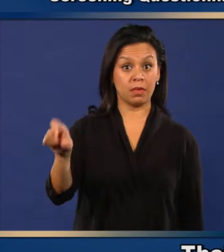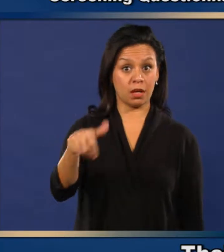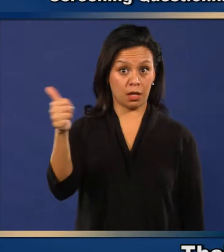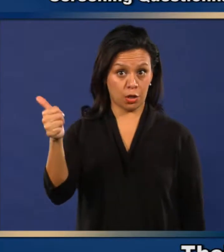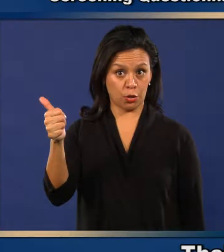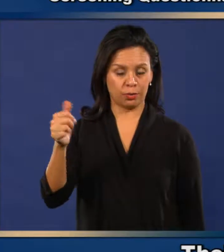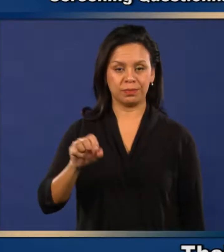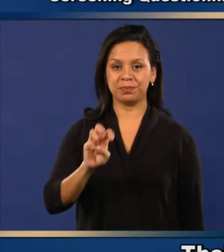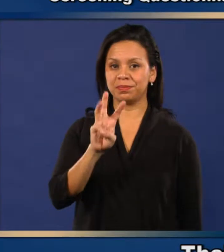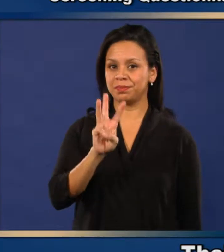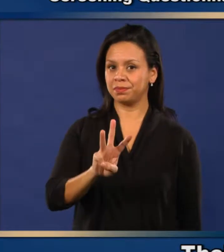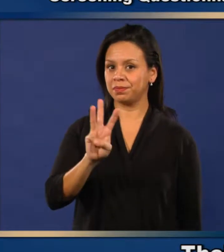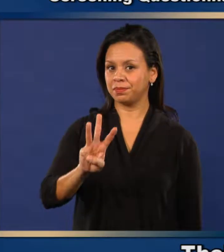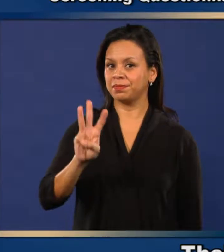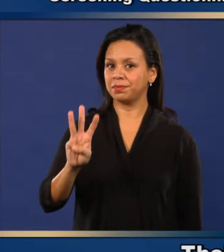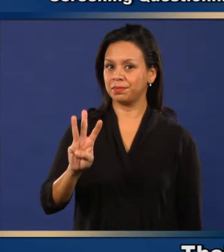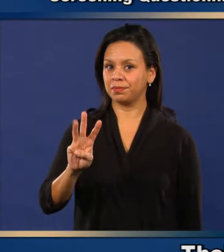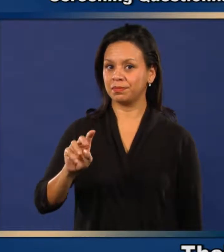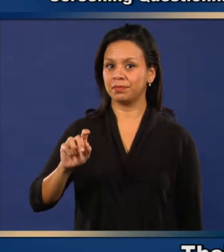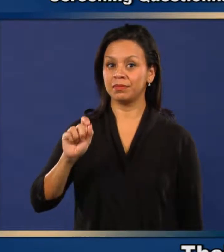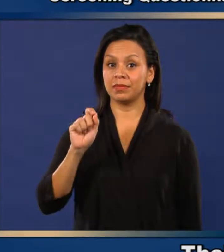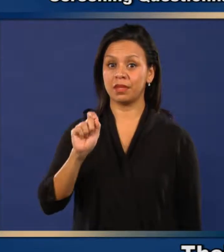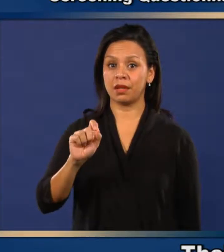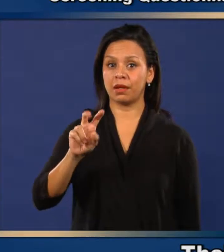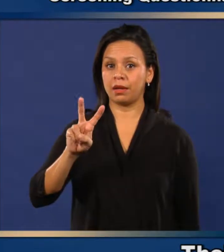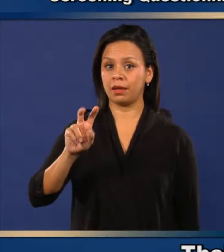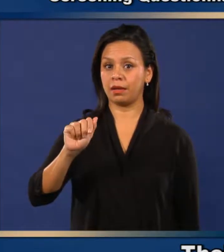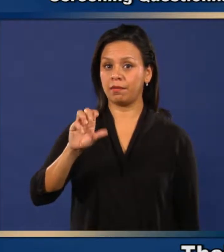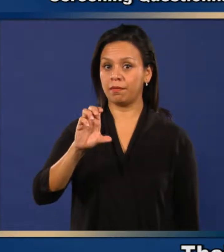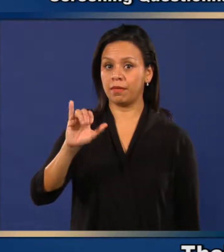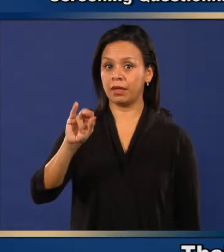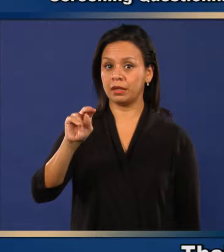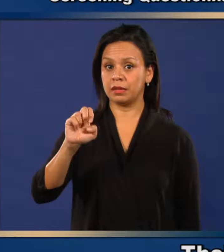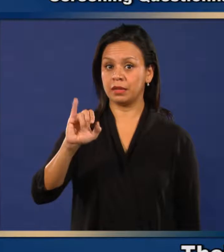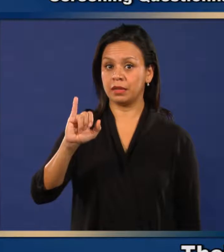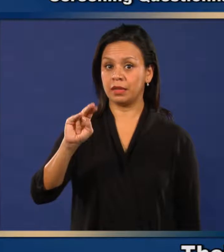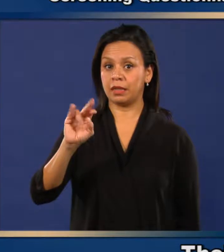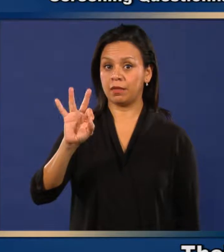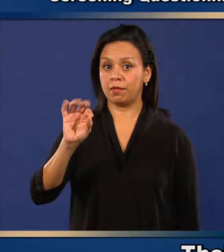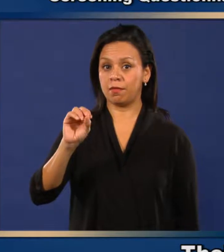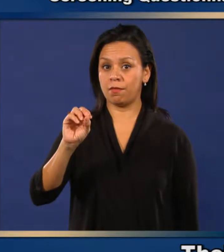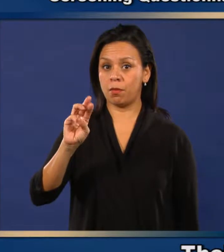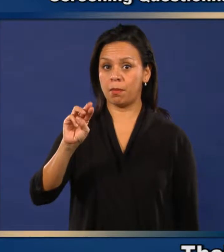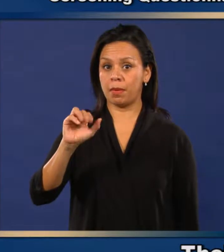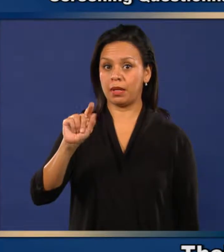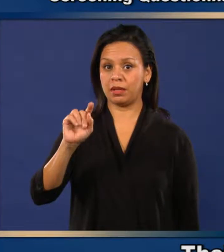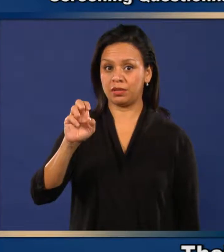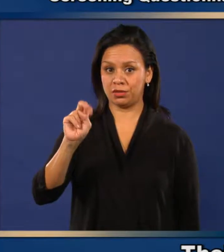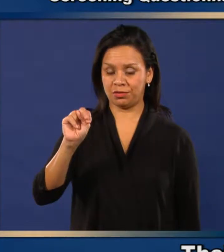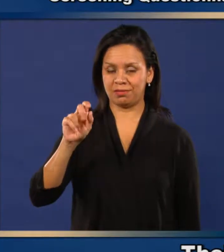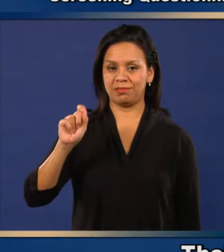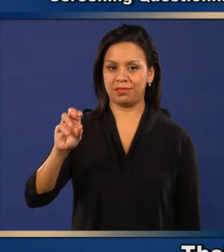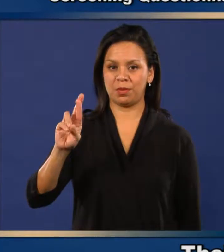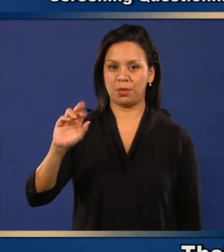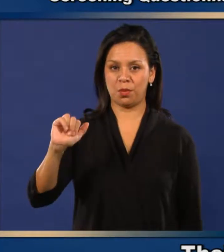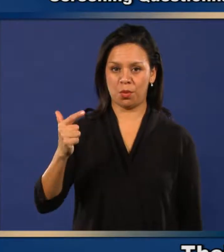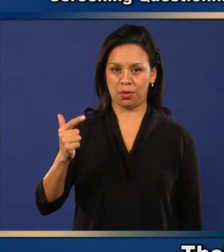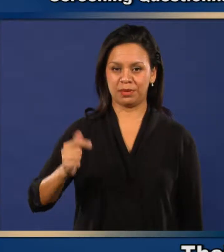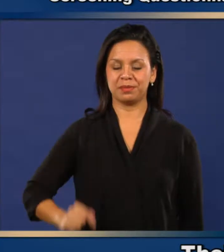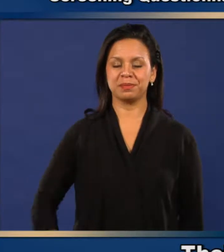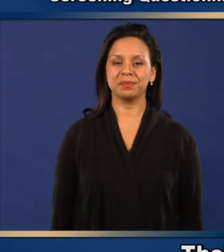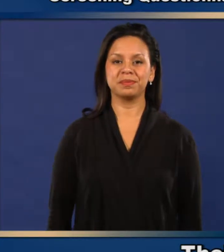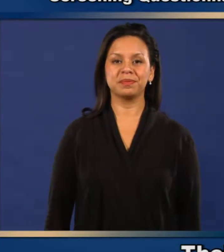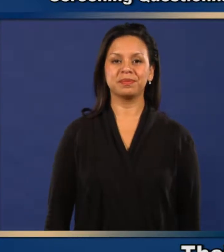and www.vaccineinformation.org.